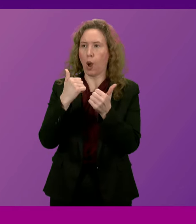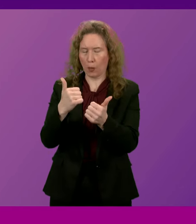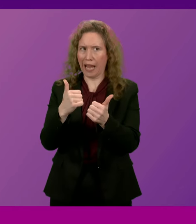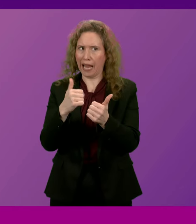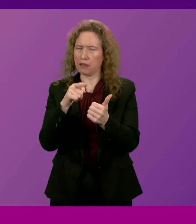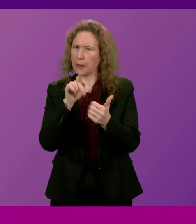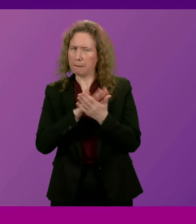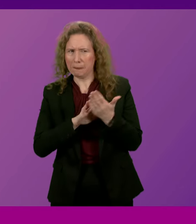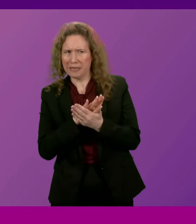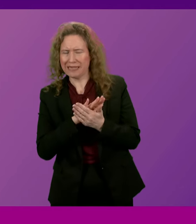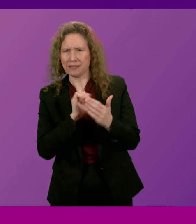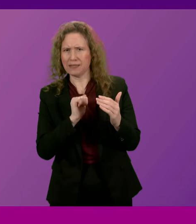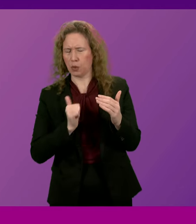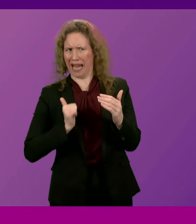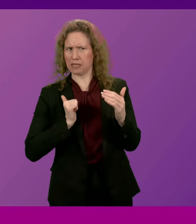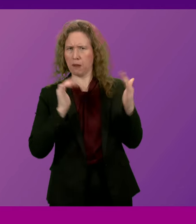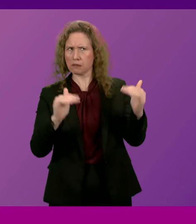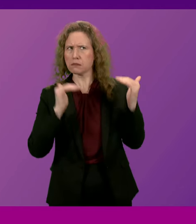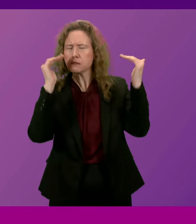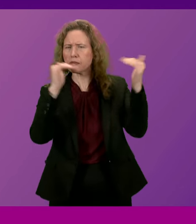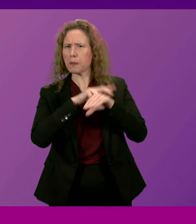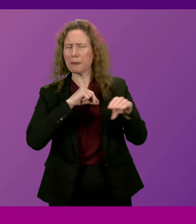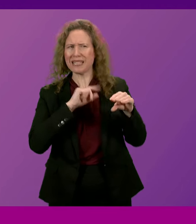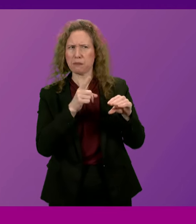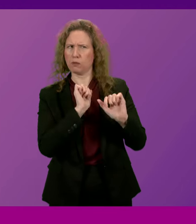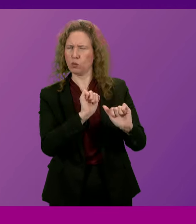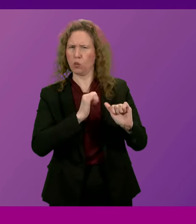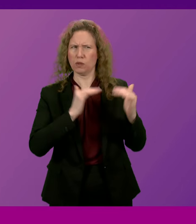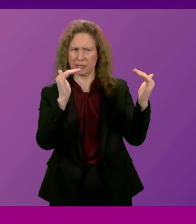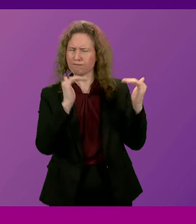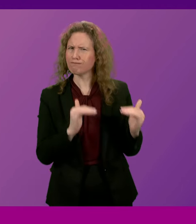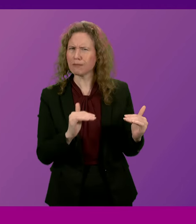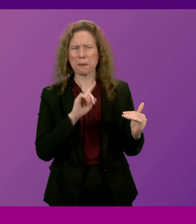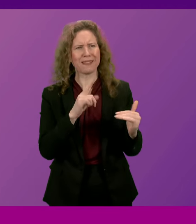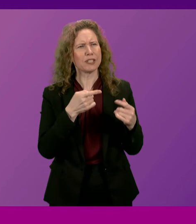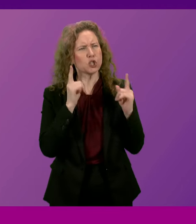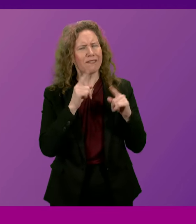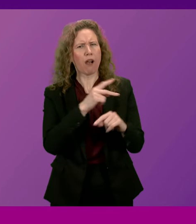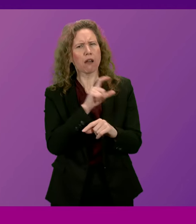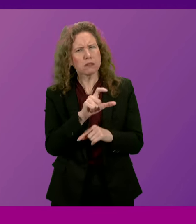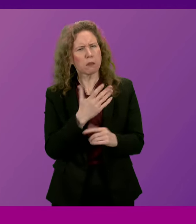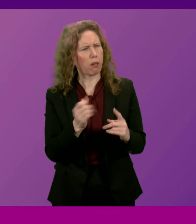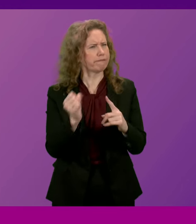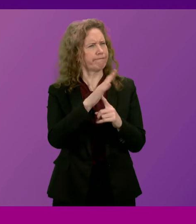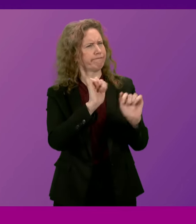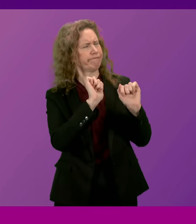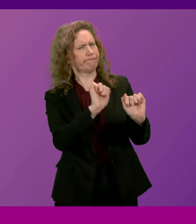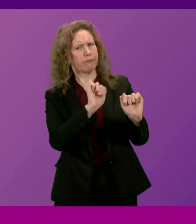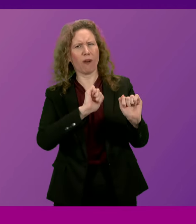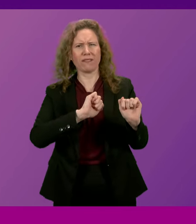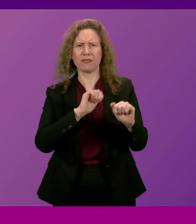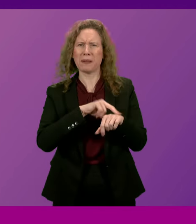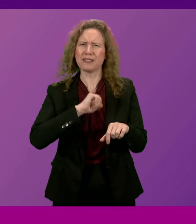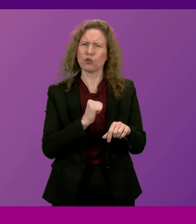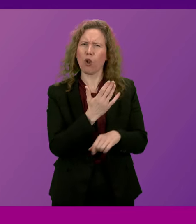falls below any standard we should expect, particularly from the Chief Constable of Police Scotland. So I